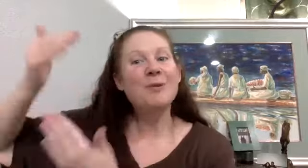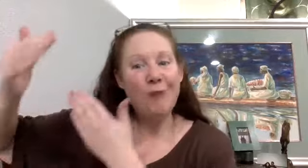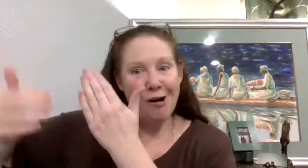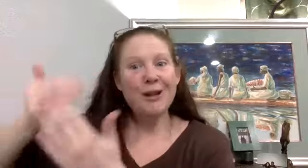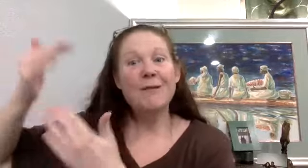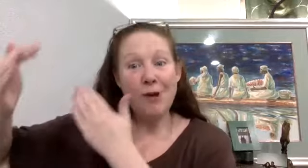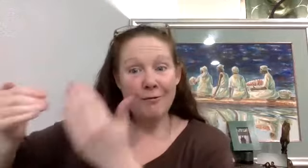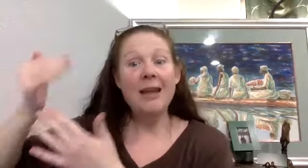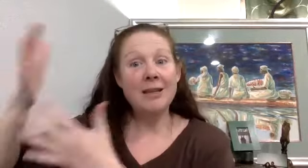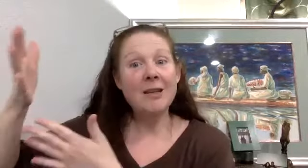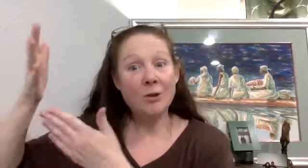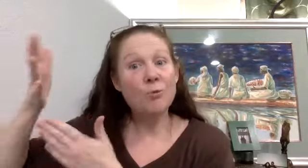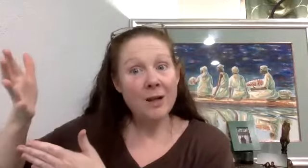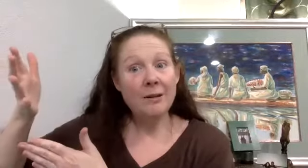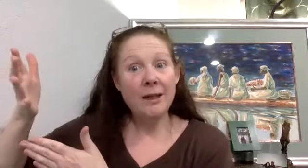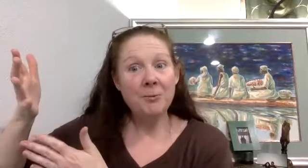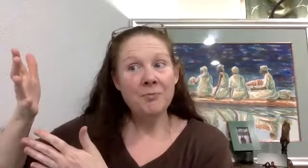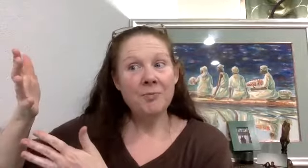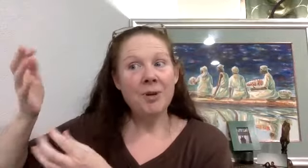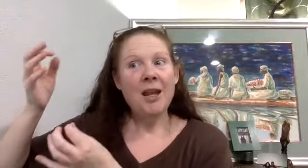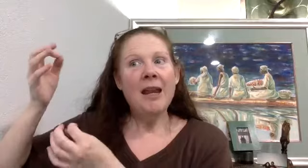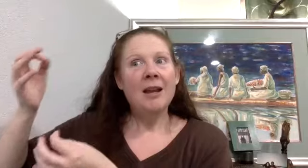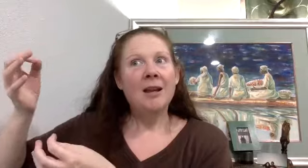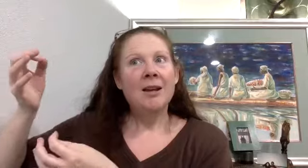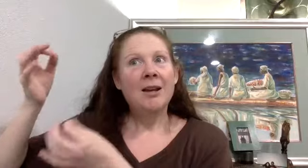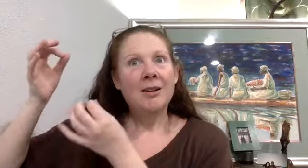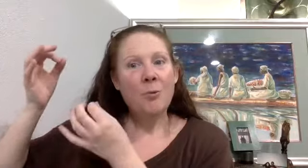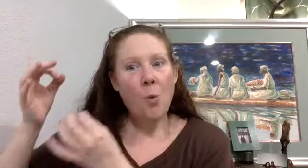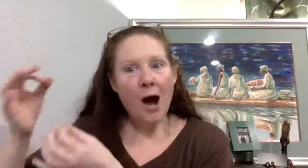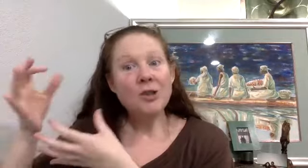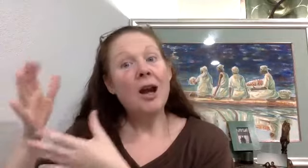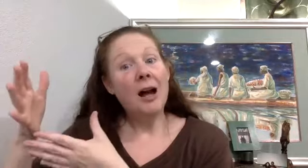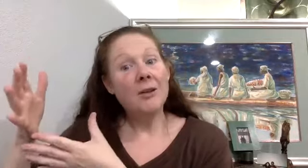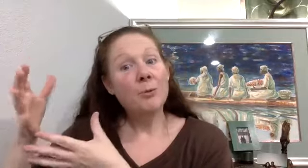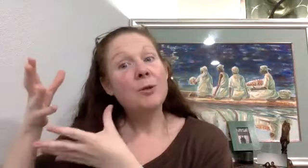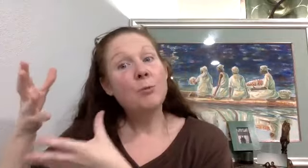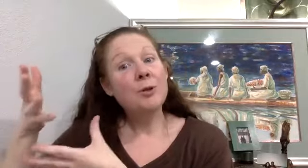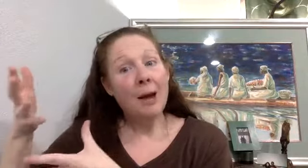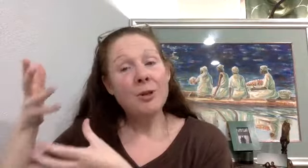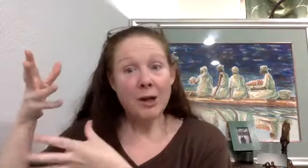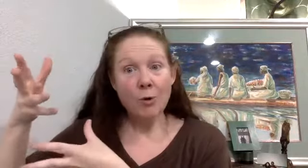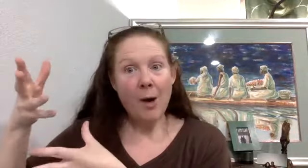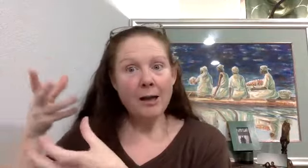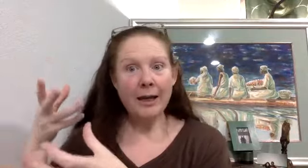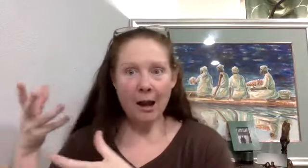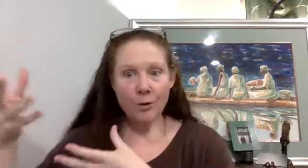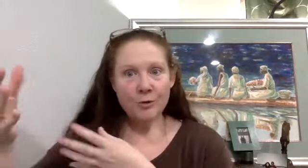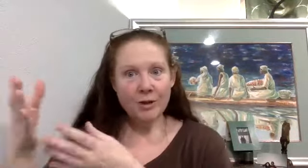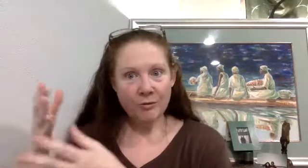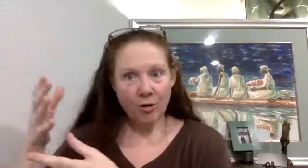evolving and involving. And it's, it's really, watch us. We're, we're demonstrating, we're modeling how we're doing this for